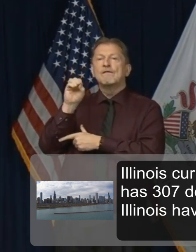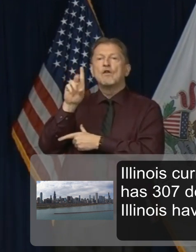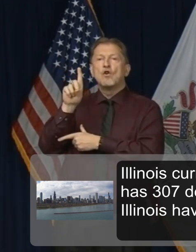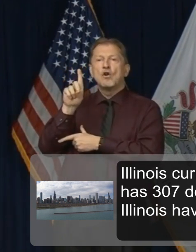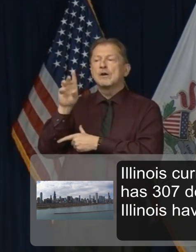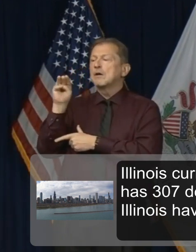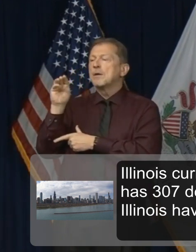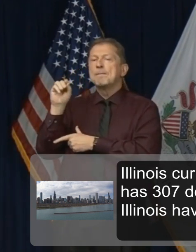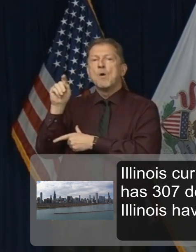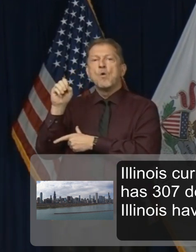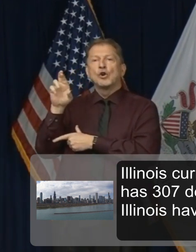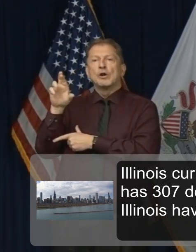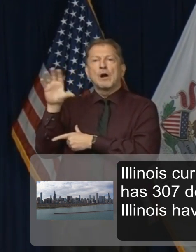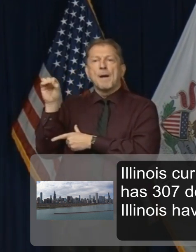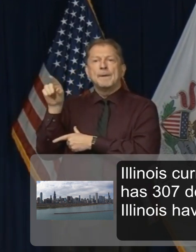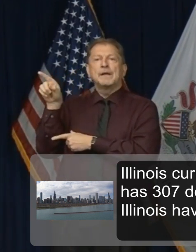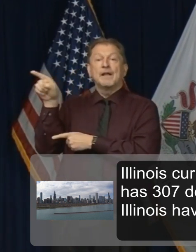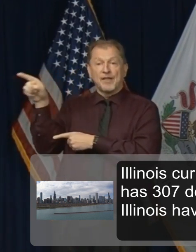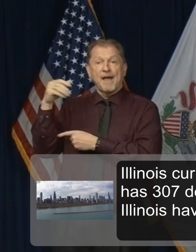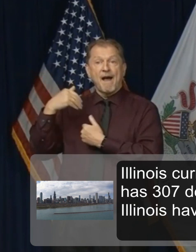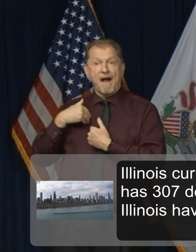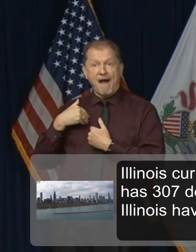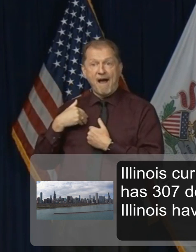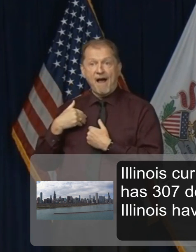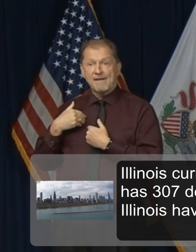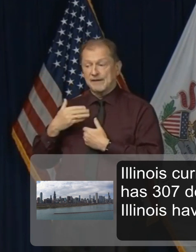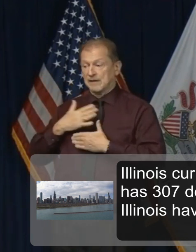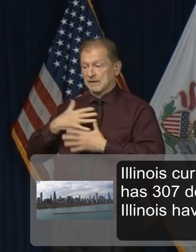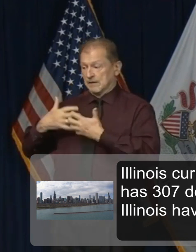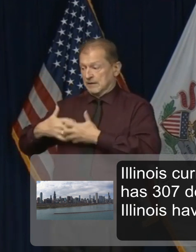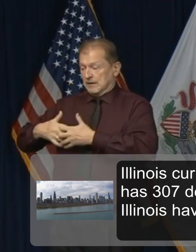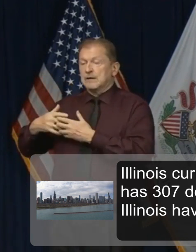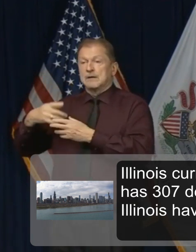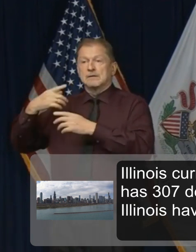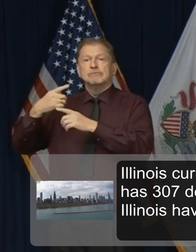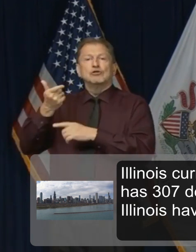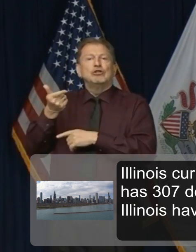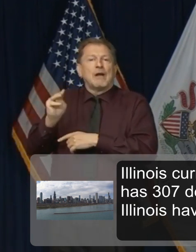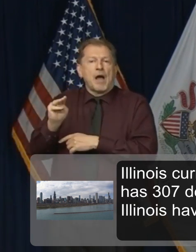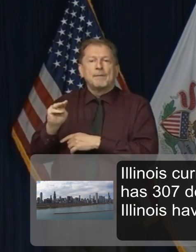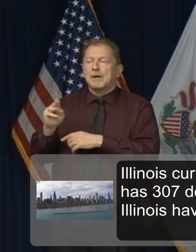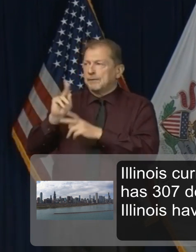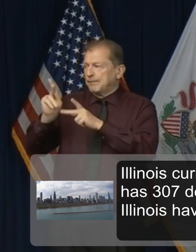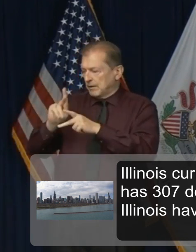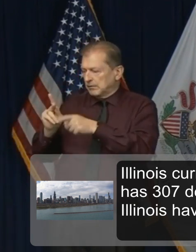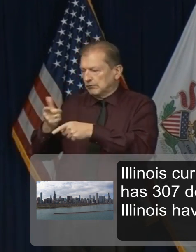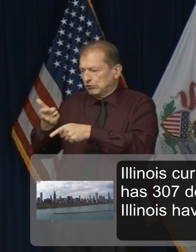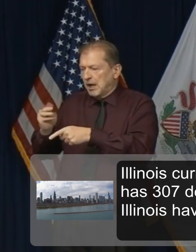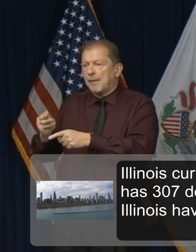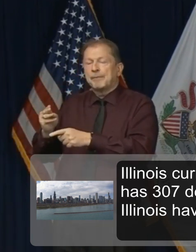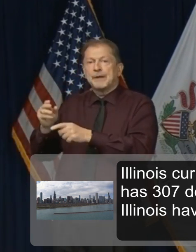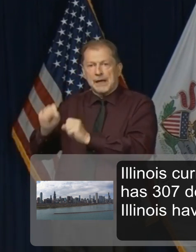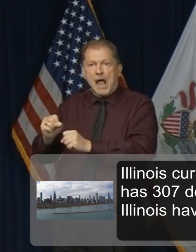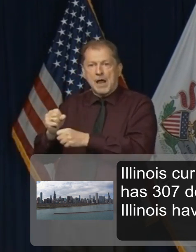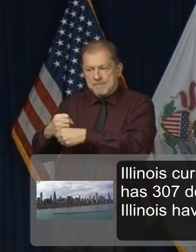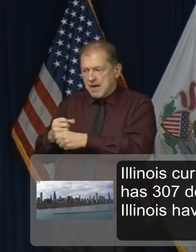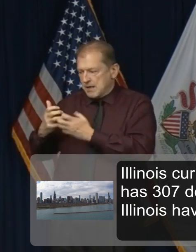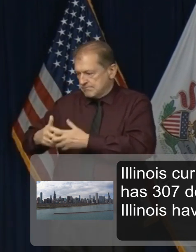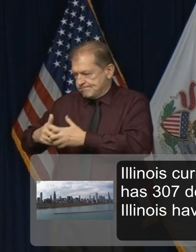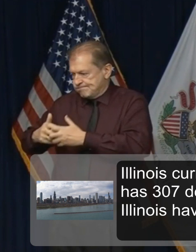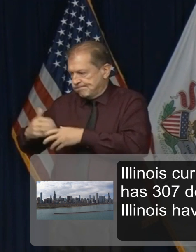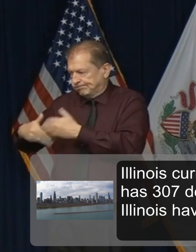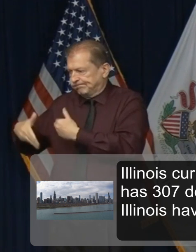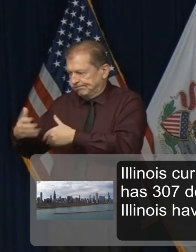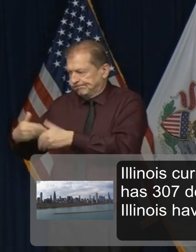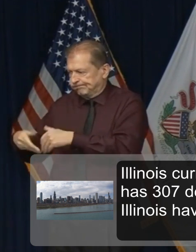of a ventilator with General Motors, or at least the people who are coordinating the effort for General Motors to gather to get